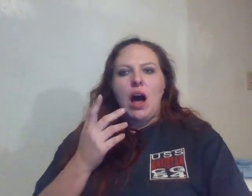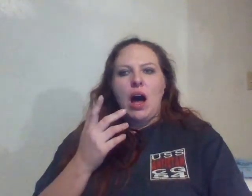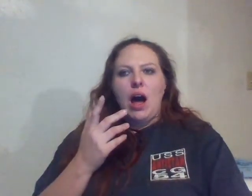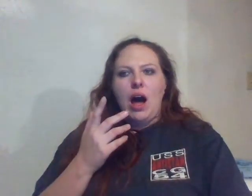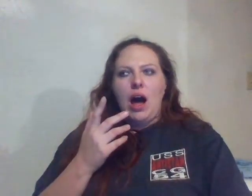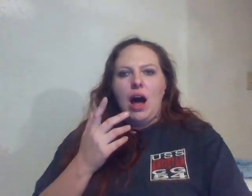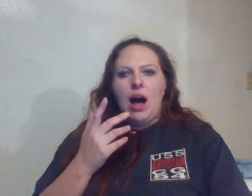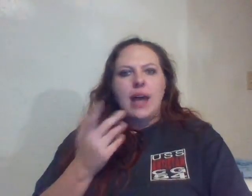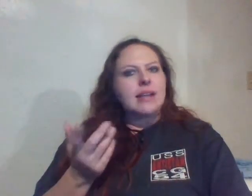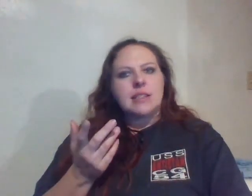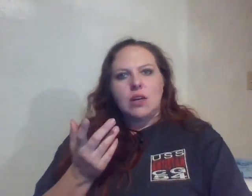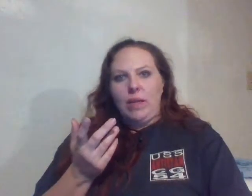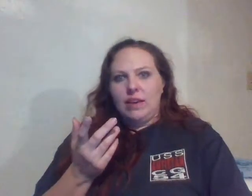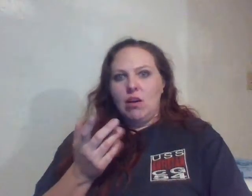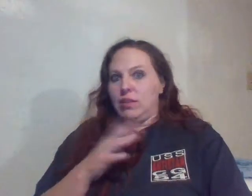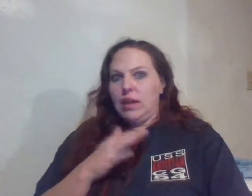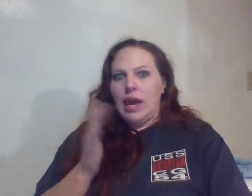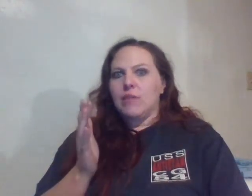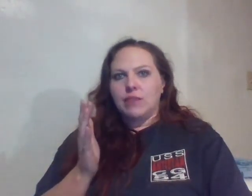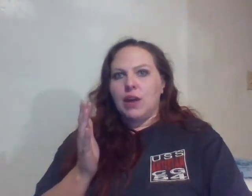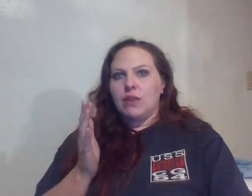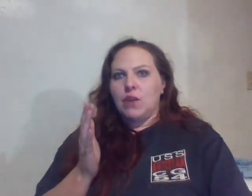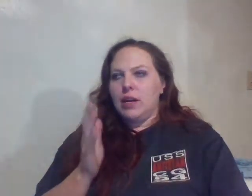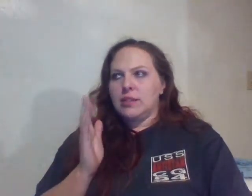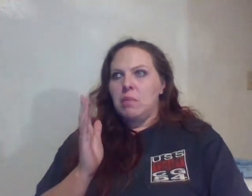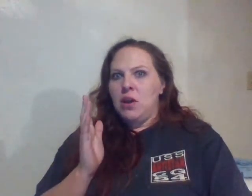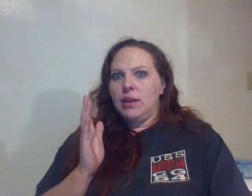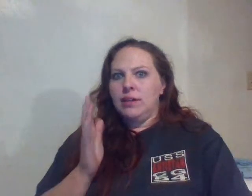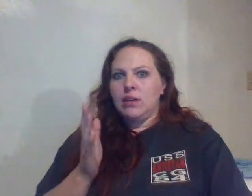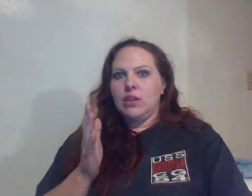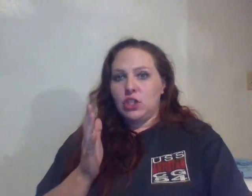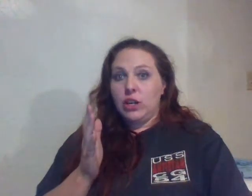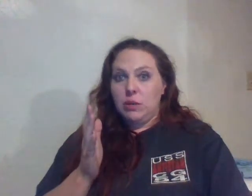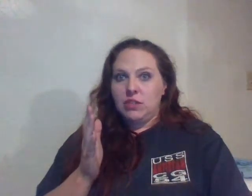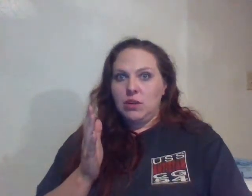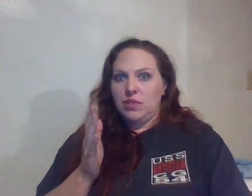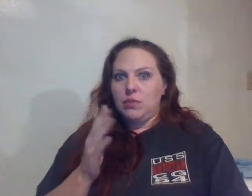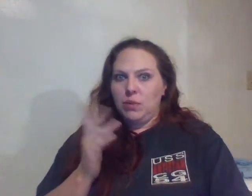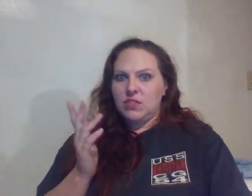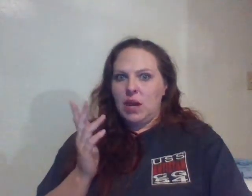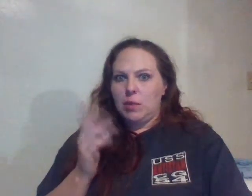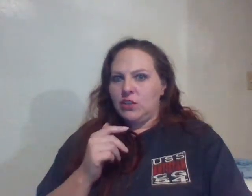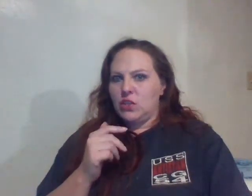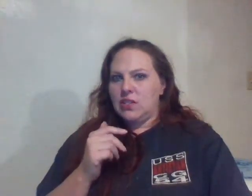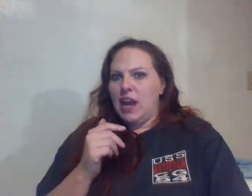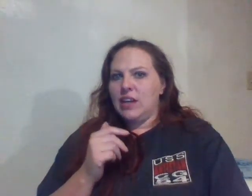So I had to deal with it on like every fucking front except not nearly the shit you have to deal with with the cyber age these days.